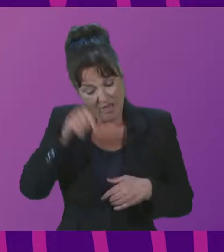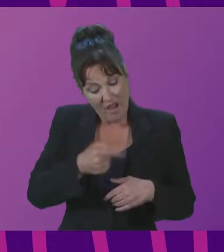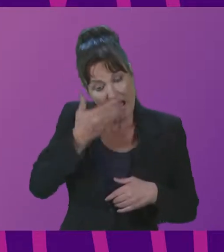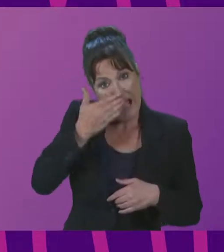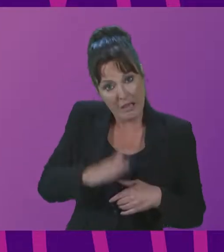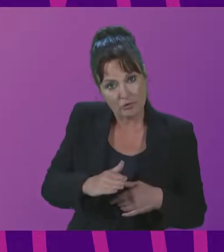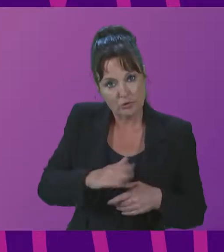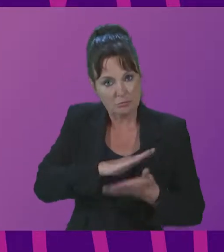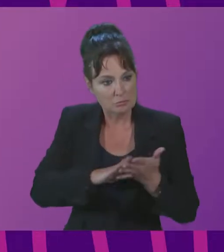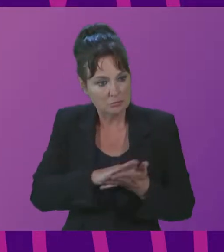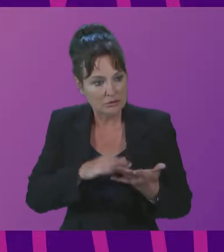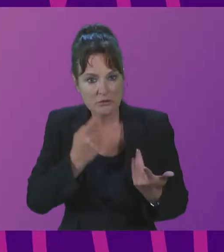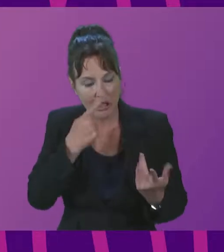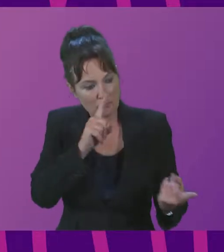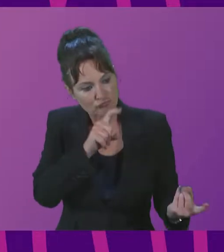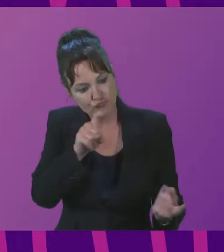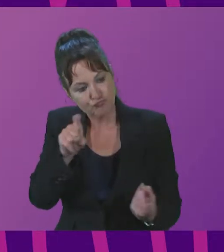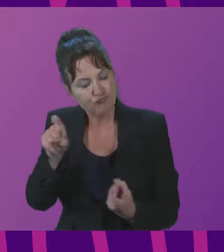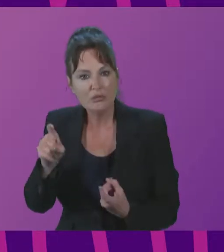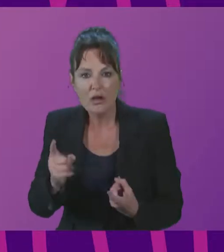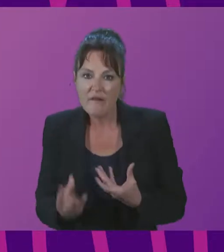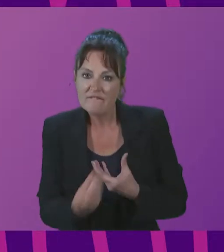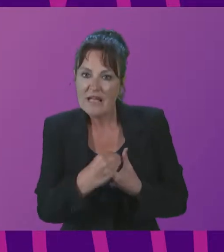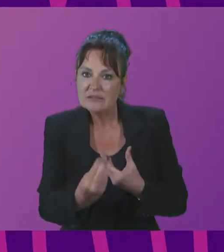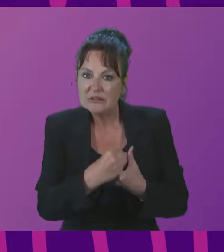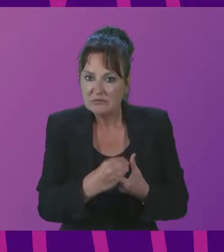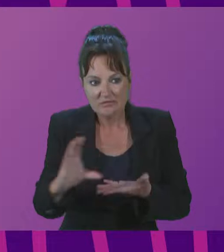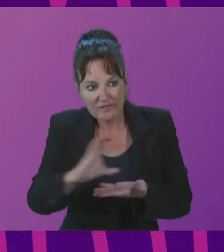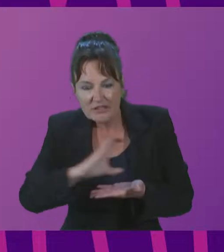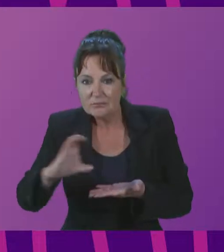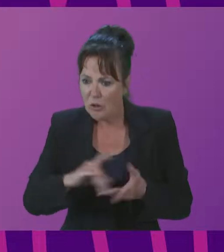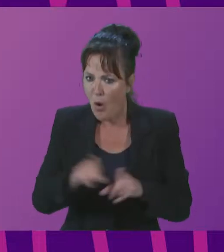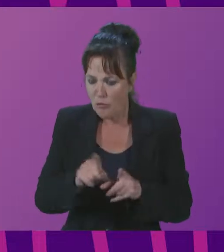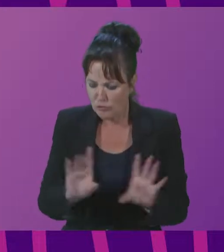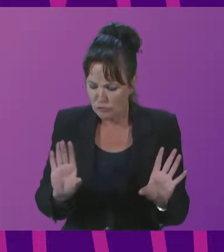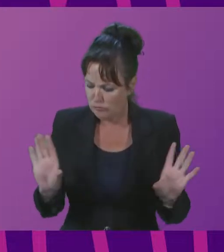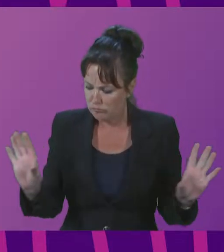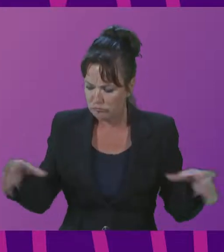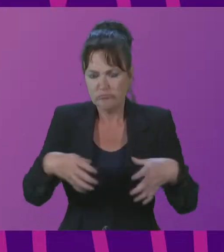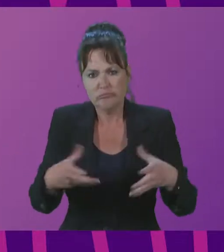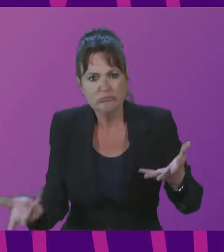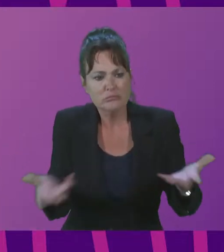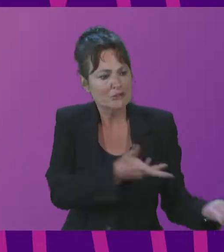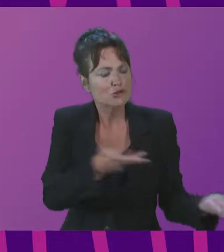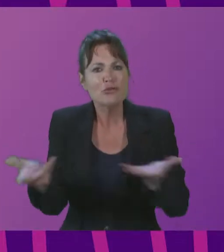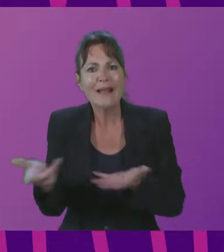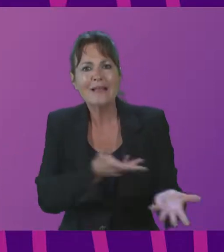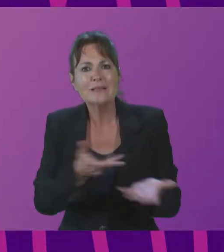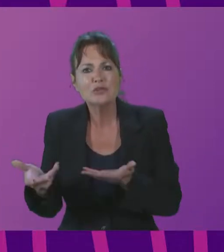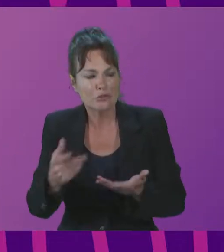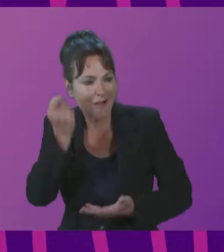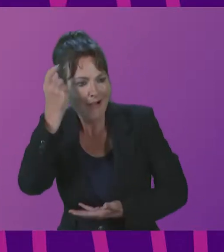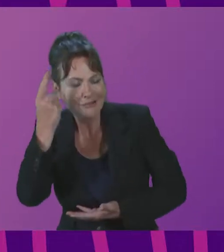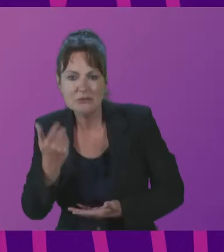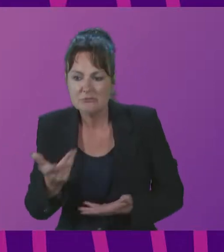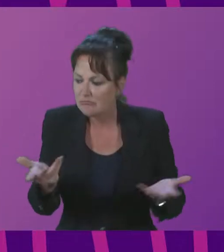to attract investments, and to boost the exchange of ideas and values with other countries.